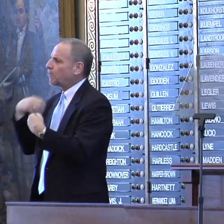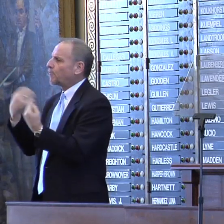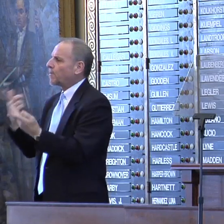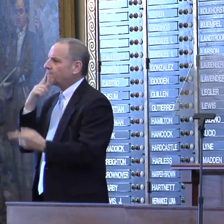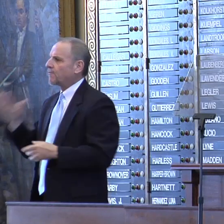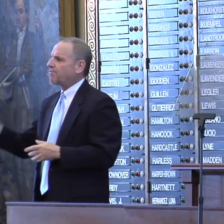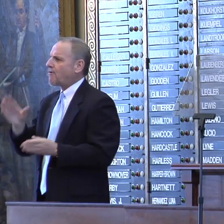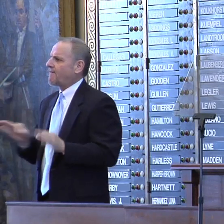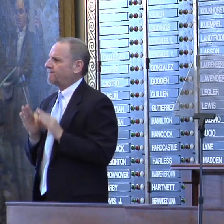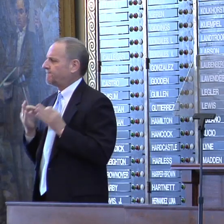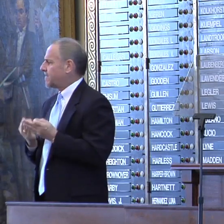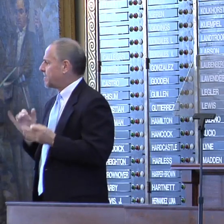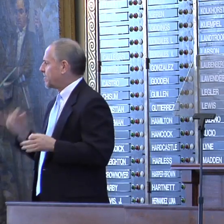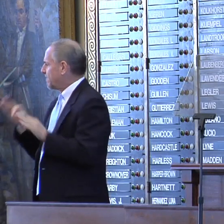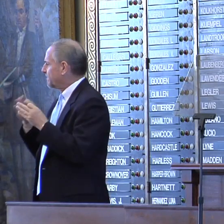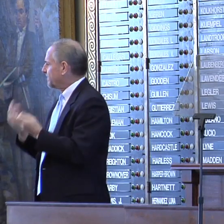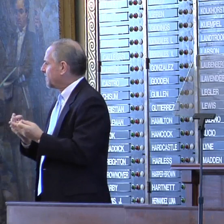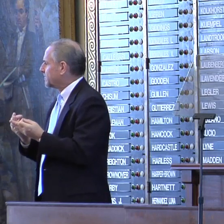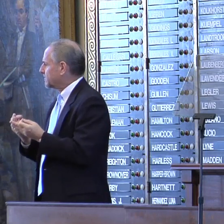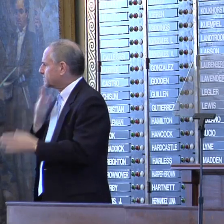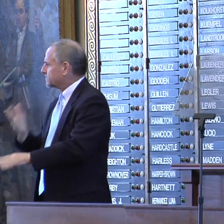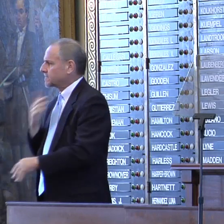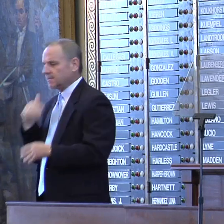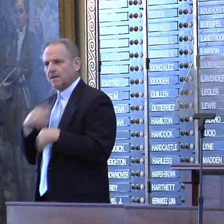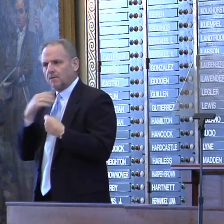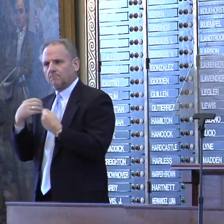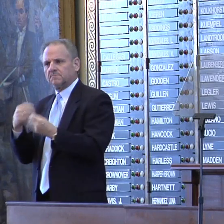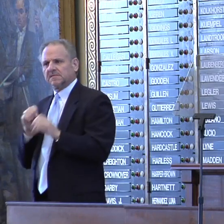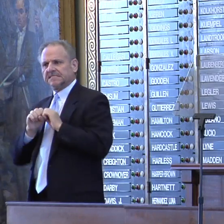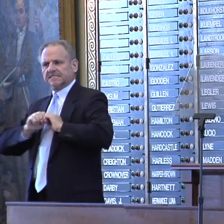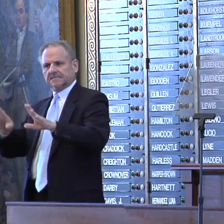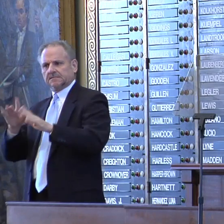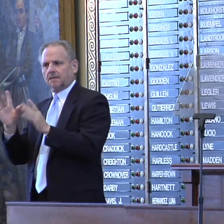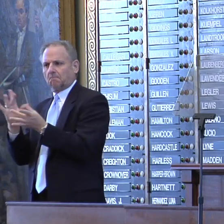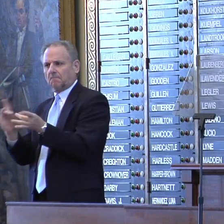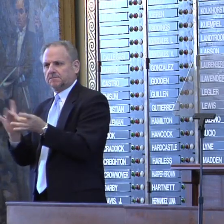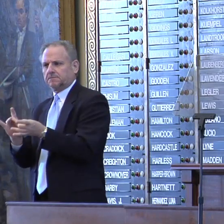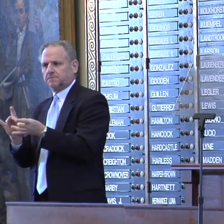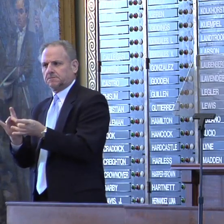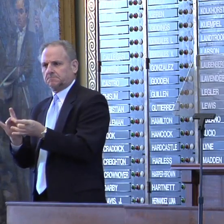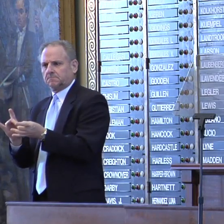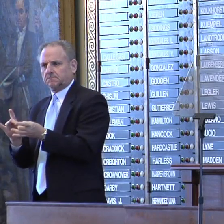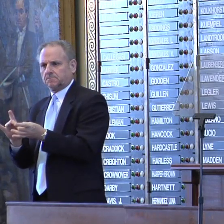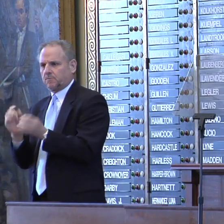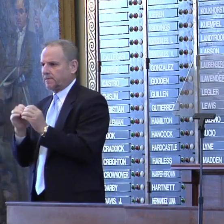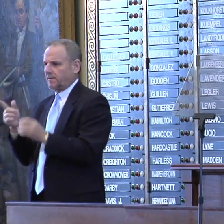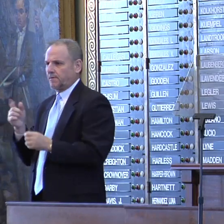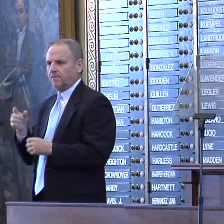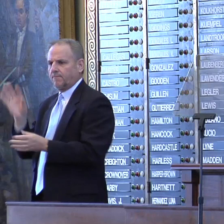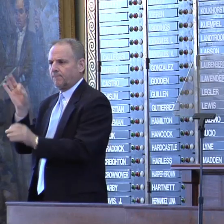families. Those families sent a pretty clear message with their November votes.